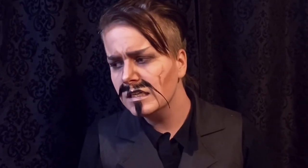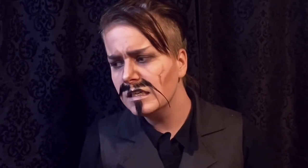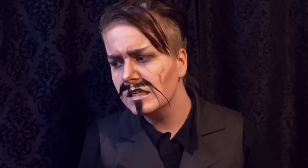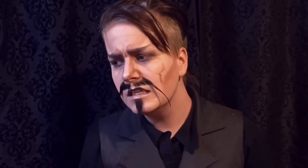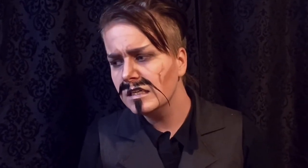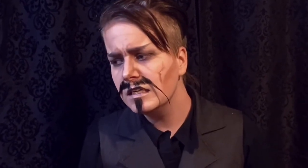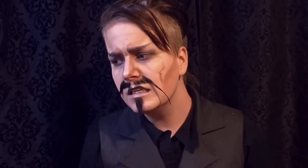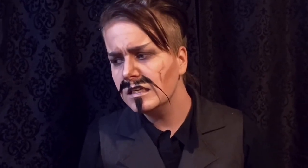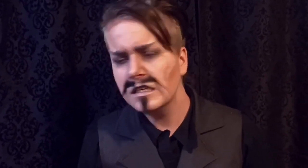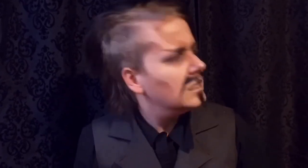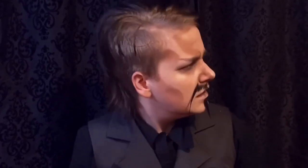That's all very well